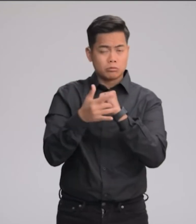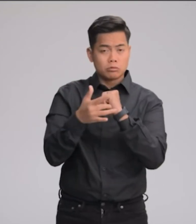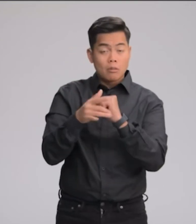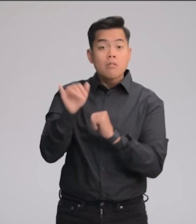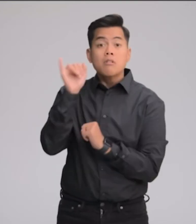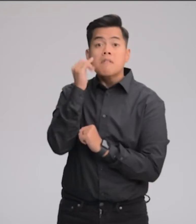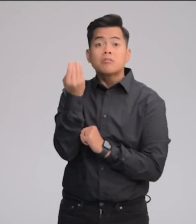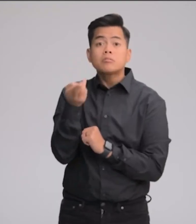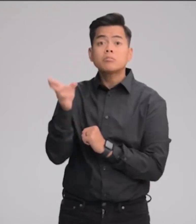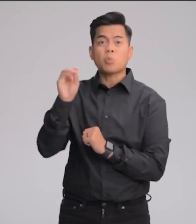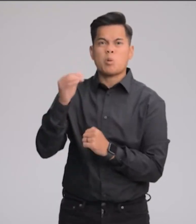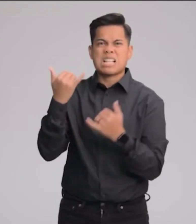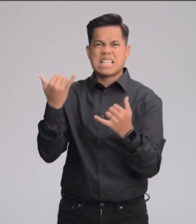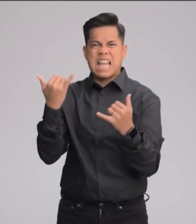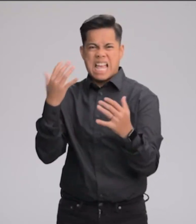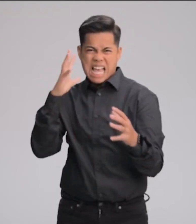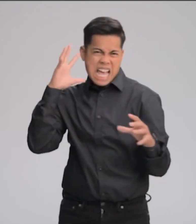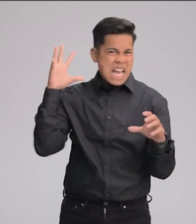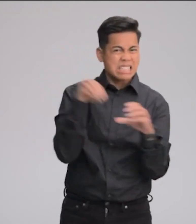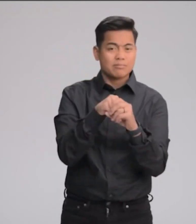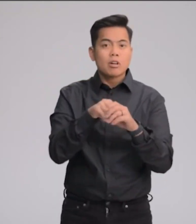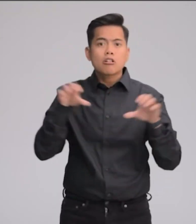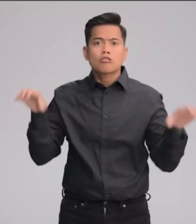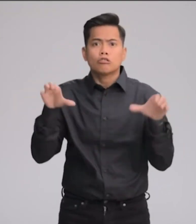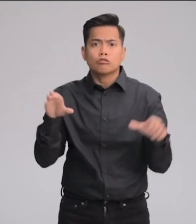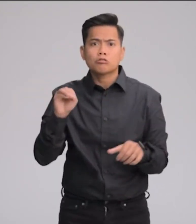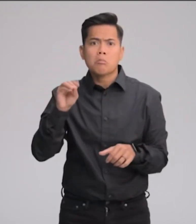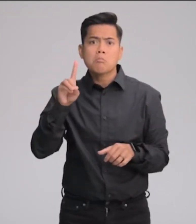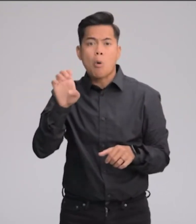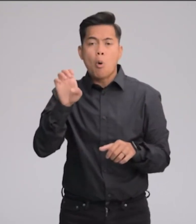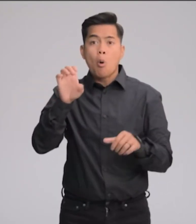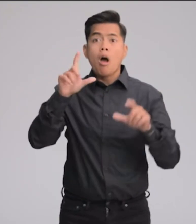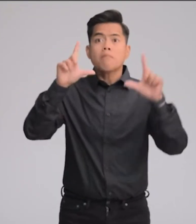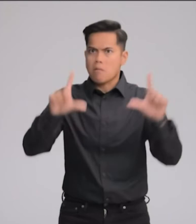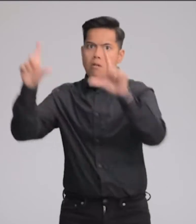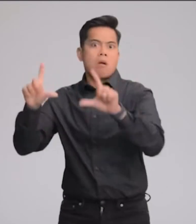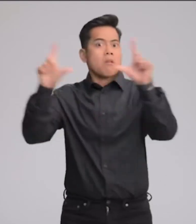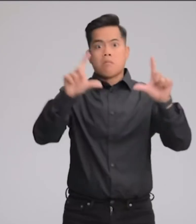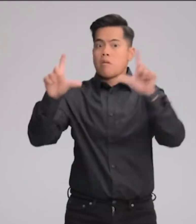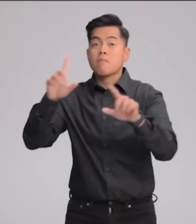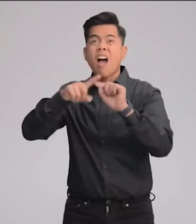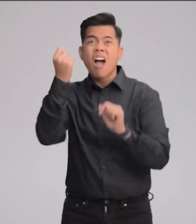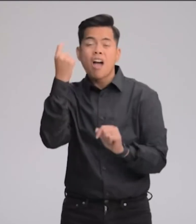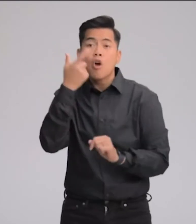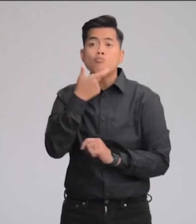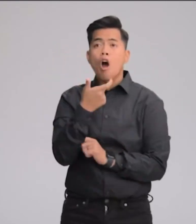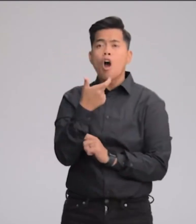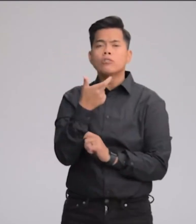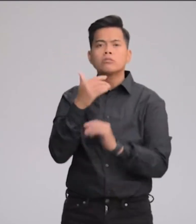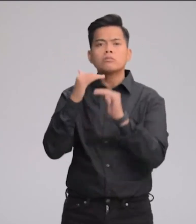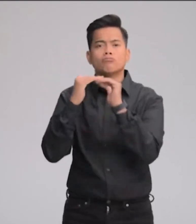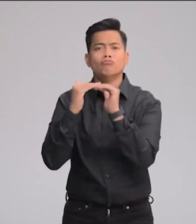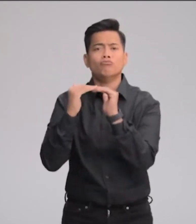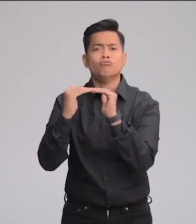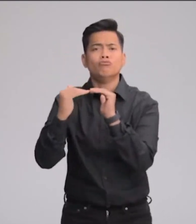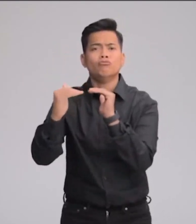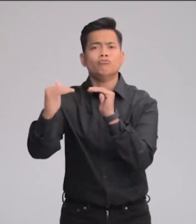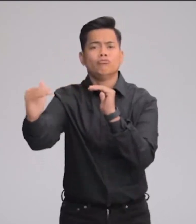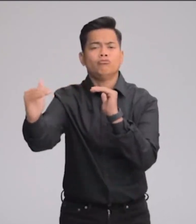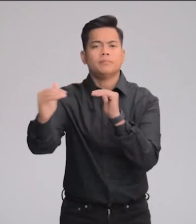14 Pro now includes new action mode, allowing gimbal-like stabilization for all your action scenes.